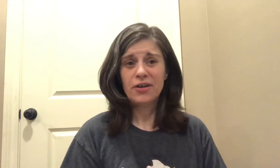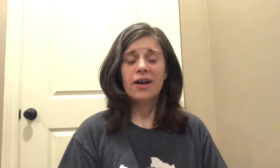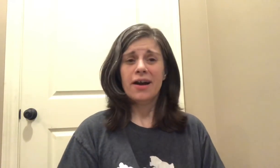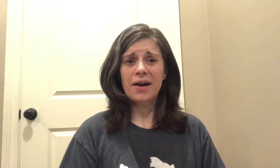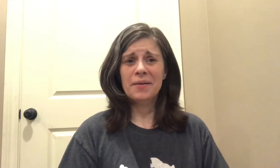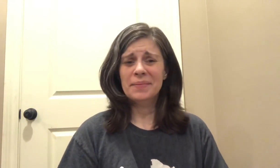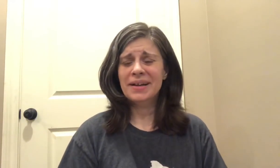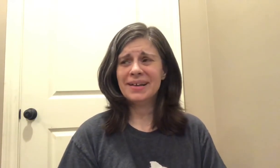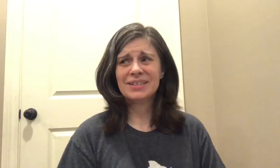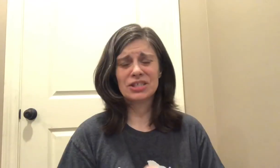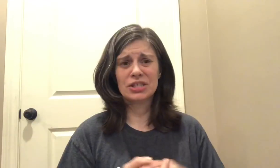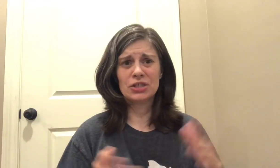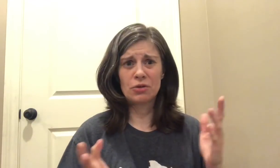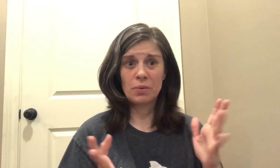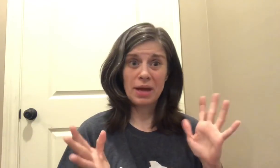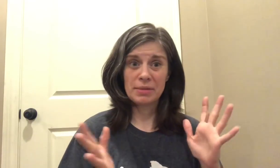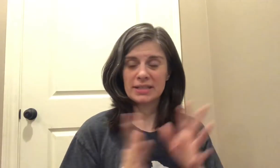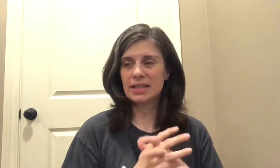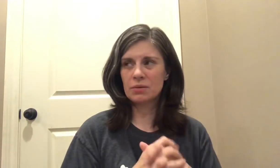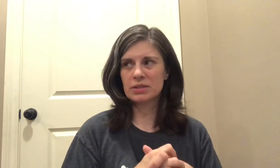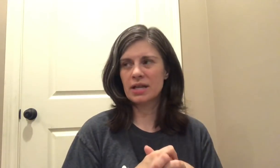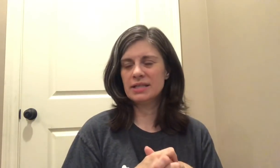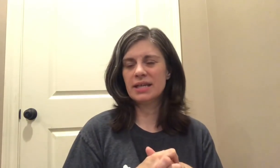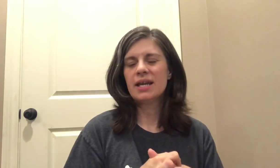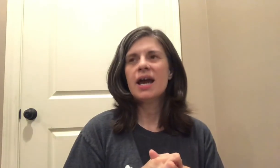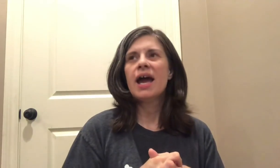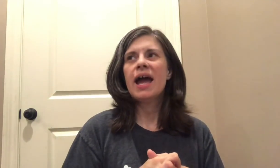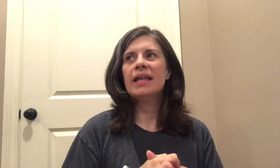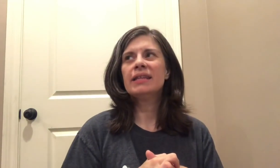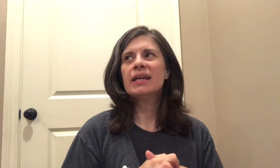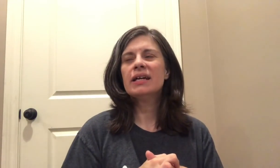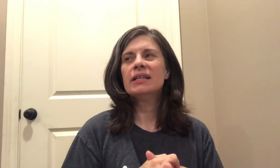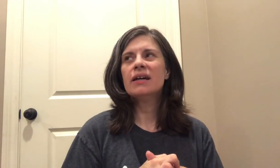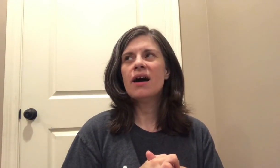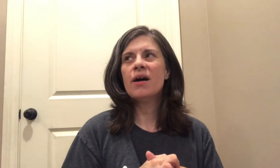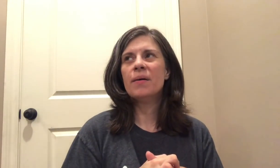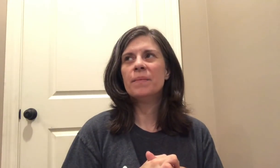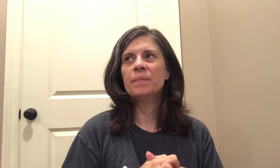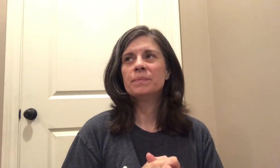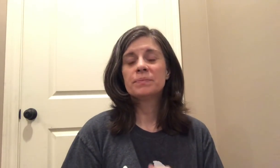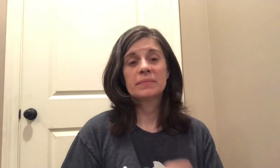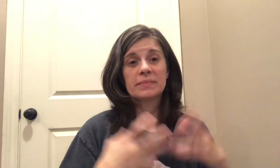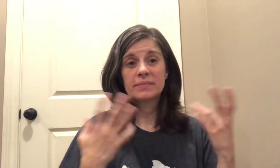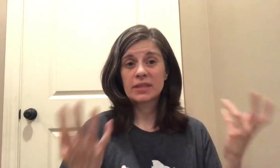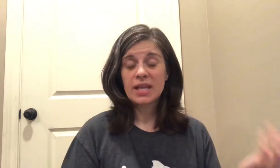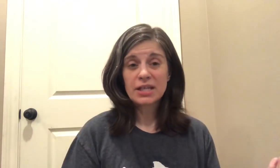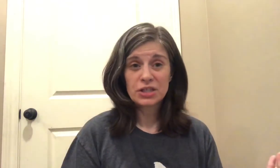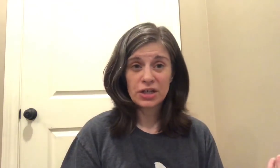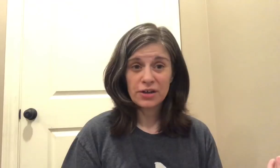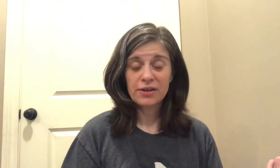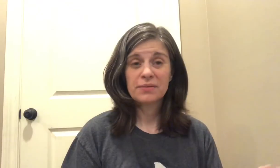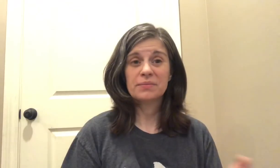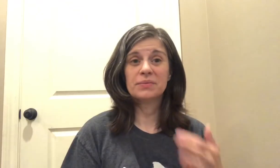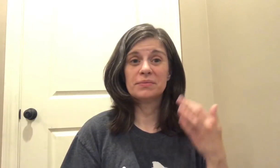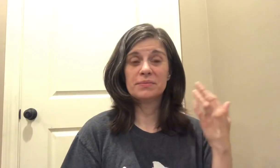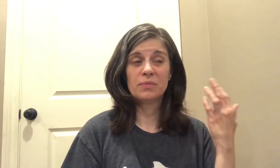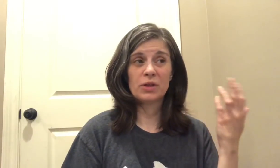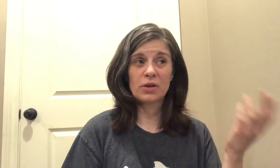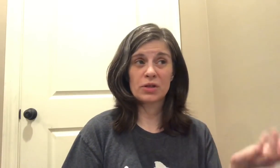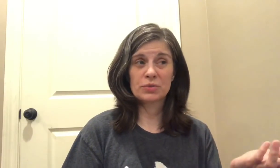um just in general without being sick it was not easy and then um the next year when the girls